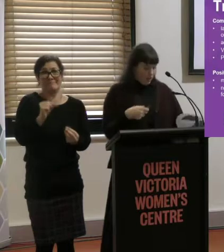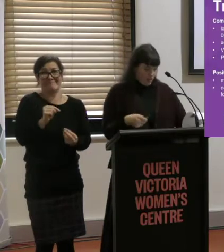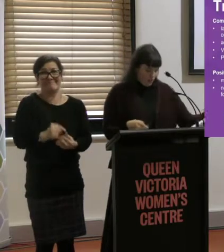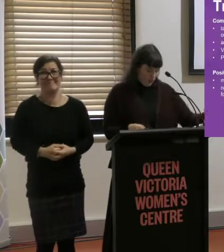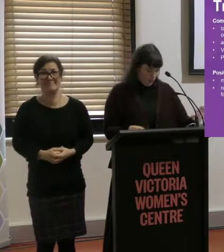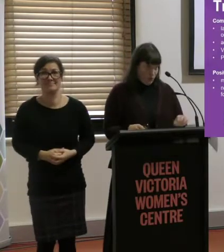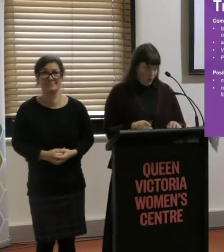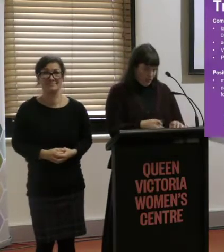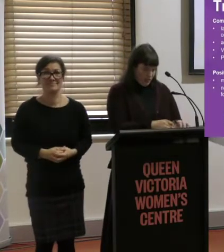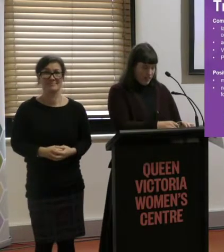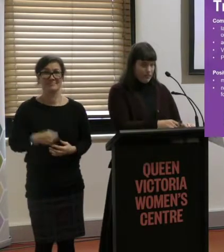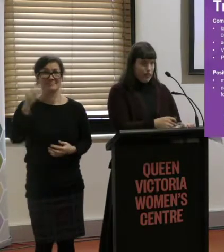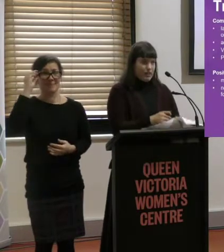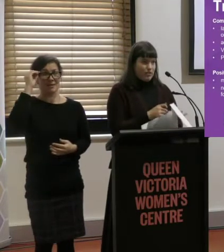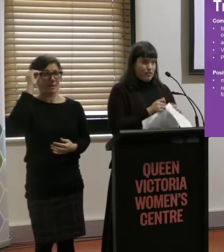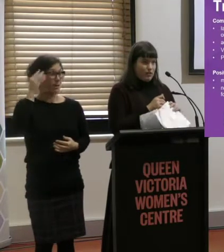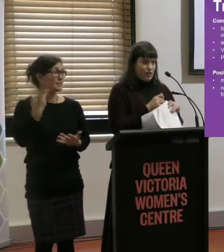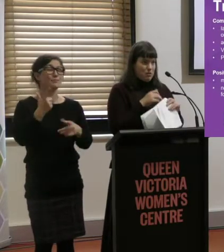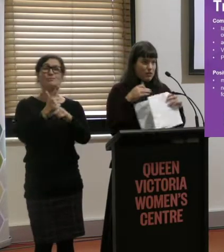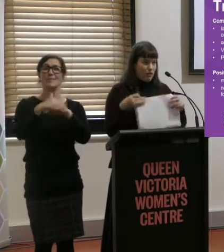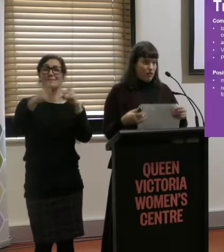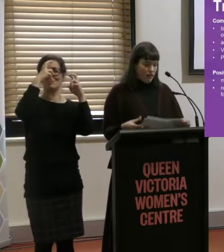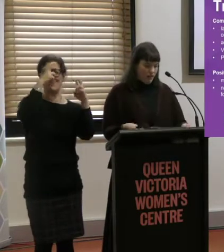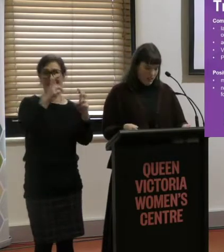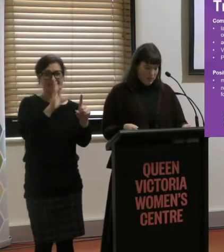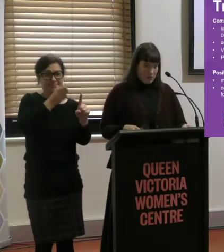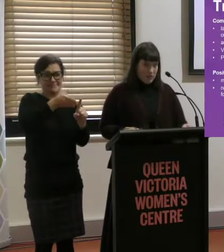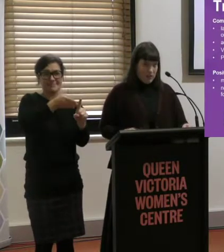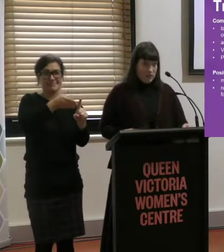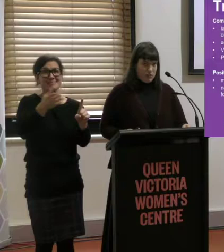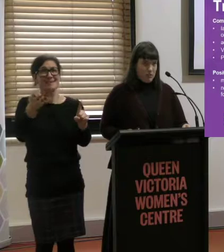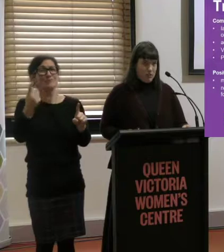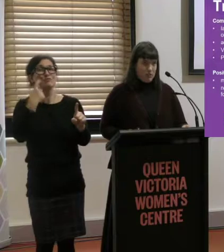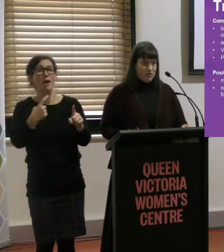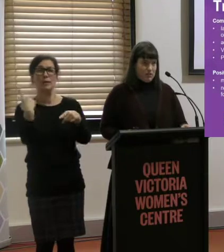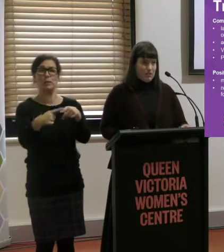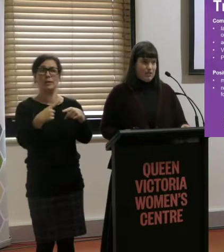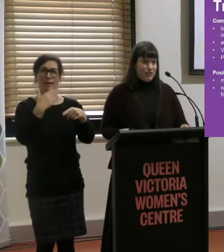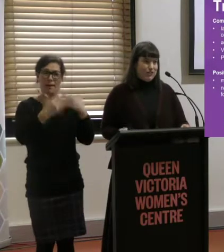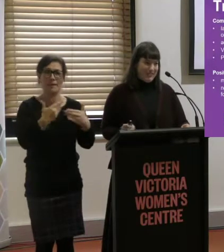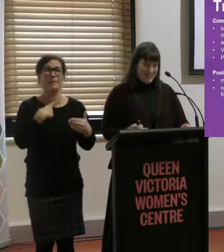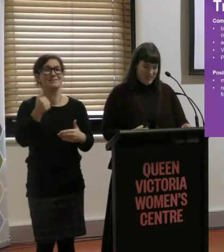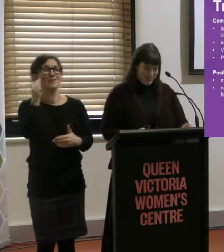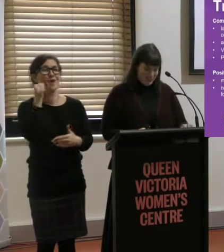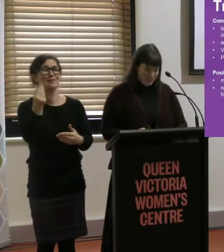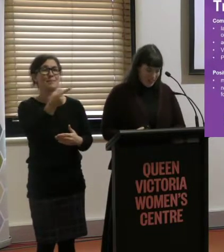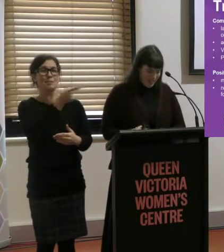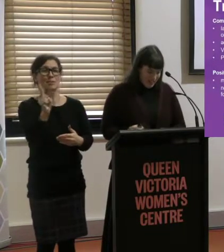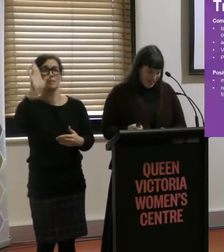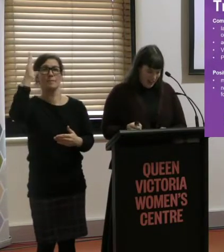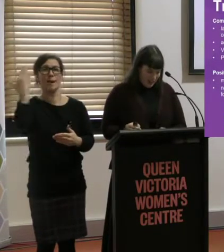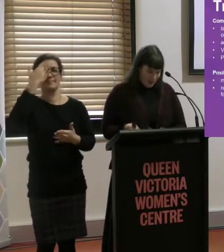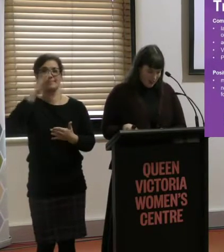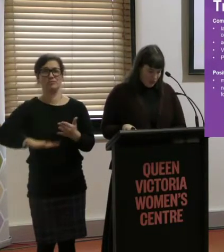So I'll just talk about trains and I'll try to get through these quickly because I know some of you have heard this or experienced these issues many times before.